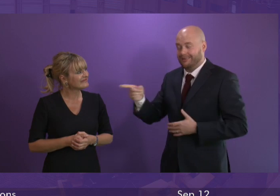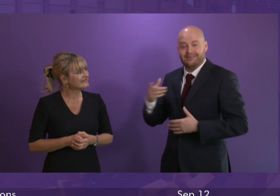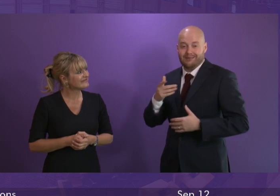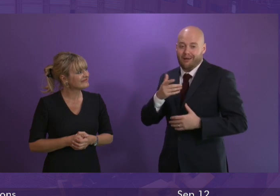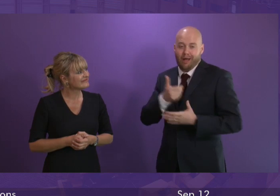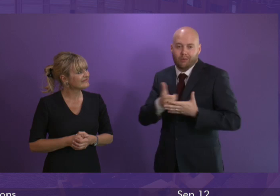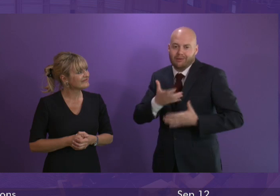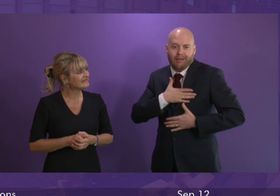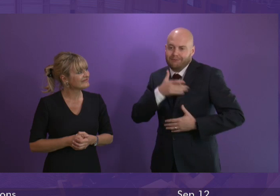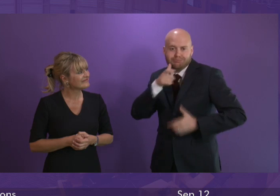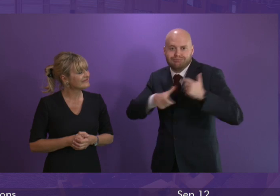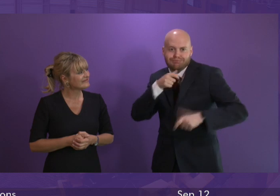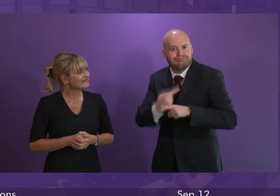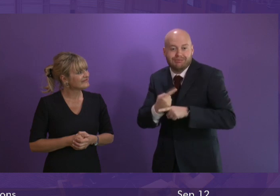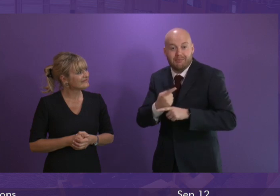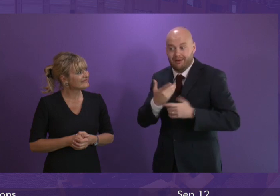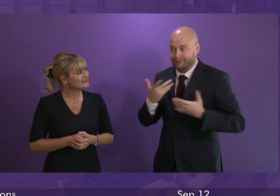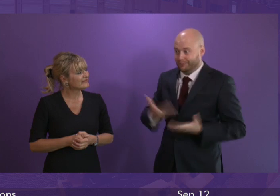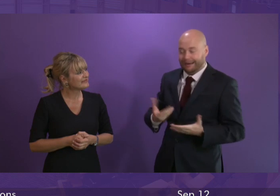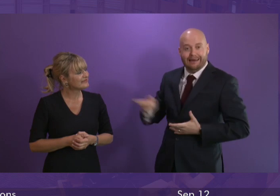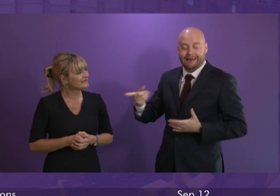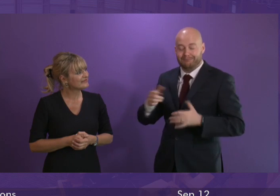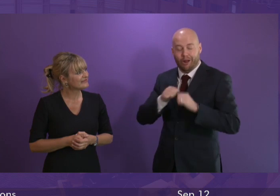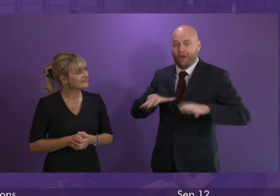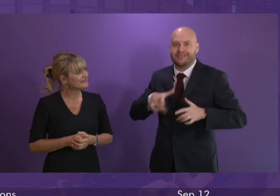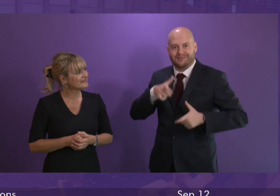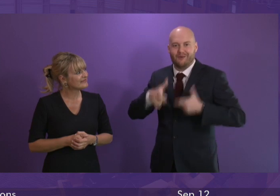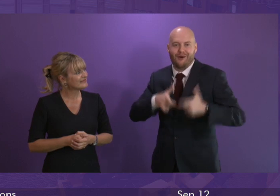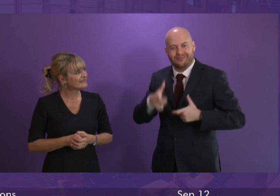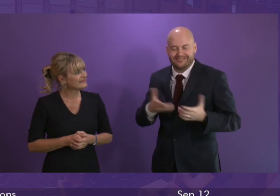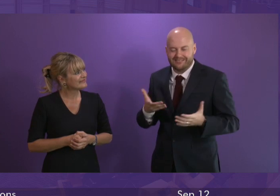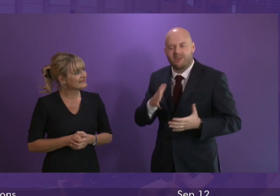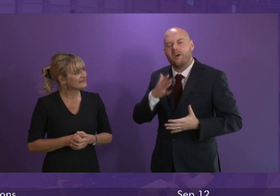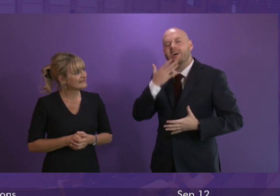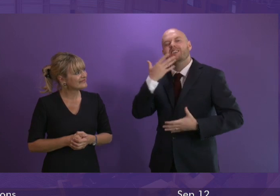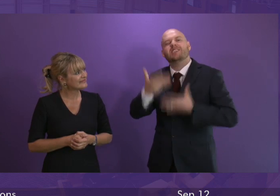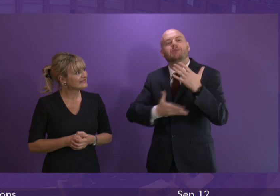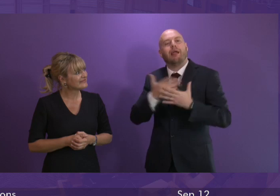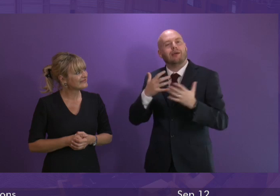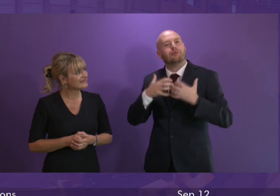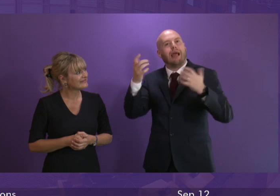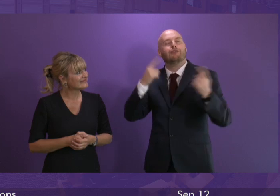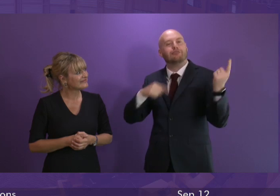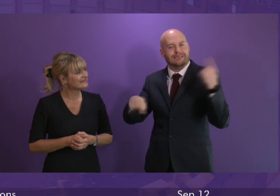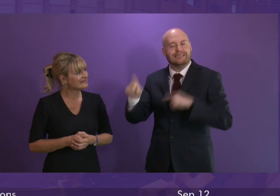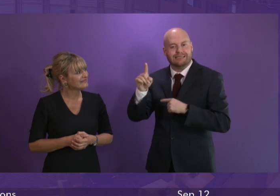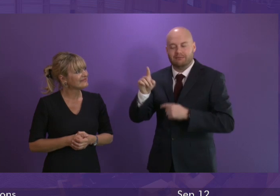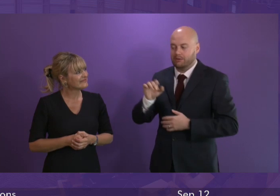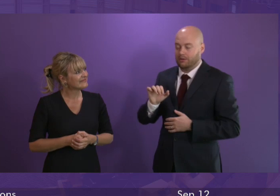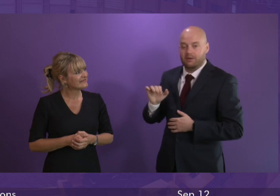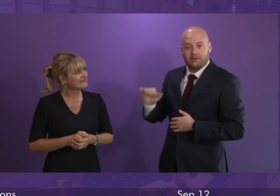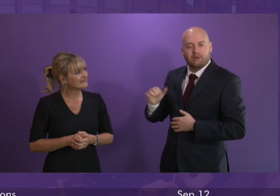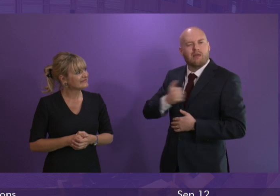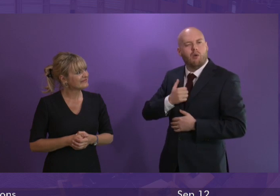but if could just explain to members to the gallery and to those following proceedings that other than swearing in members our